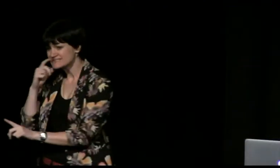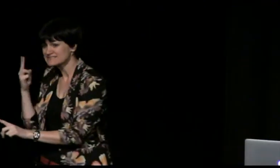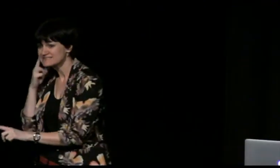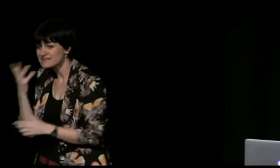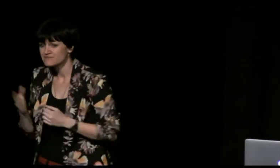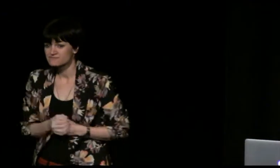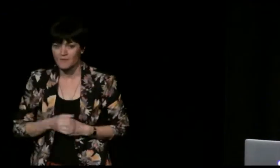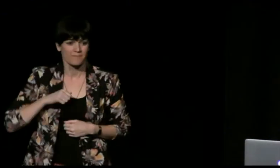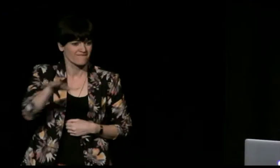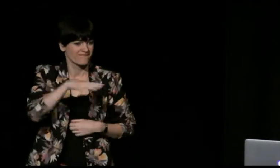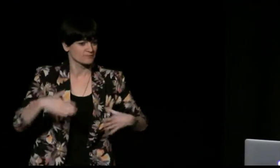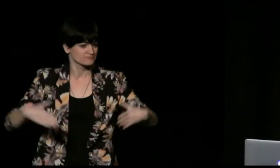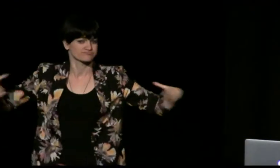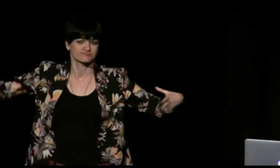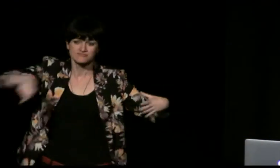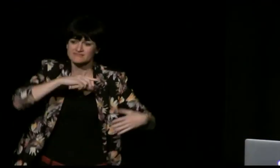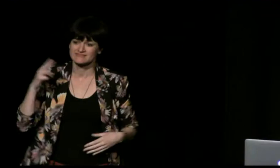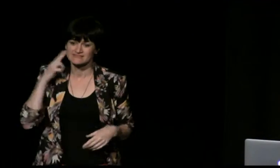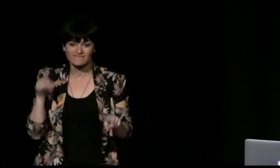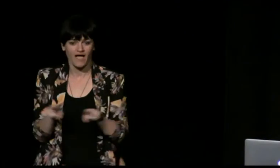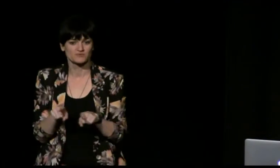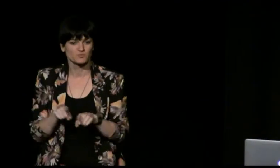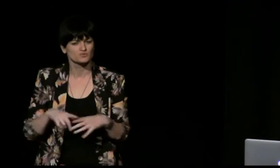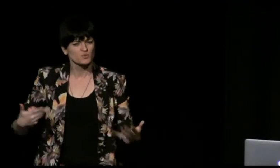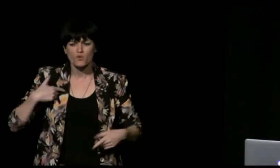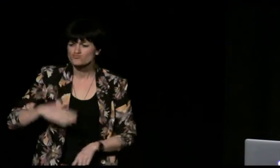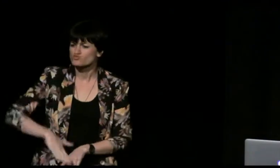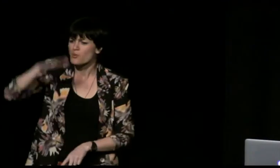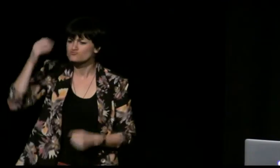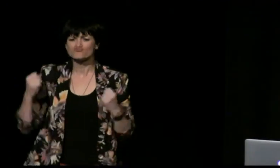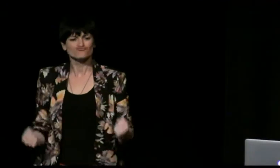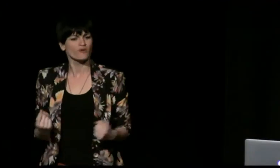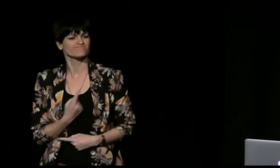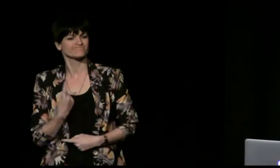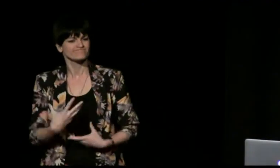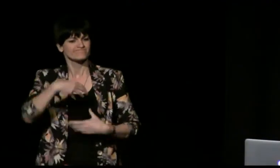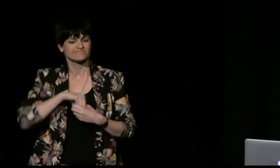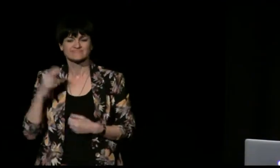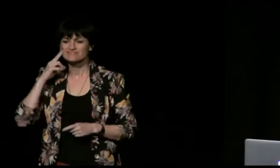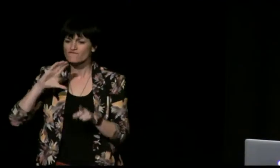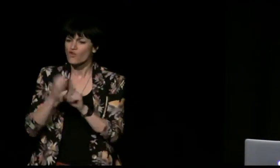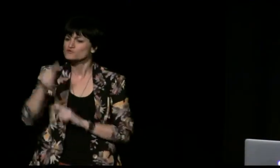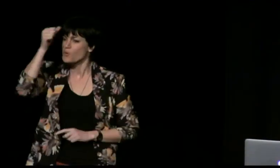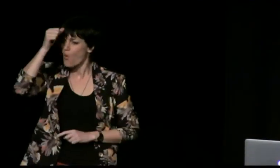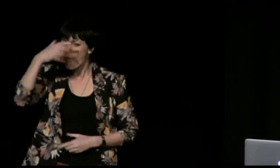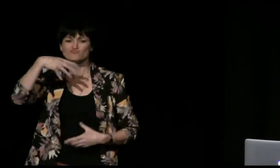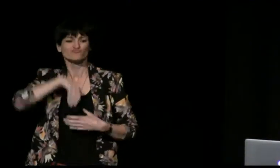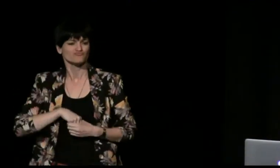sister is deaf. My parents are deaf. My extended family has many deaf people in it as well. So I grew up already with quite a strong deaf